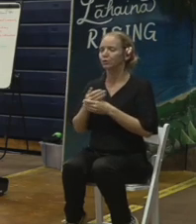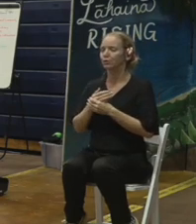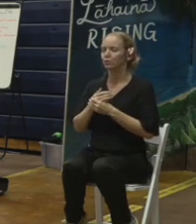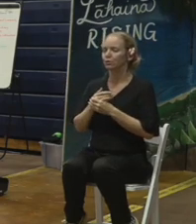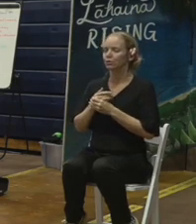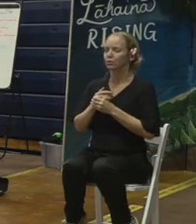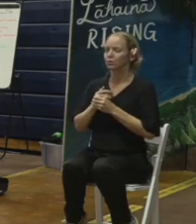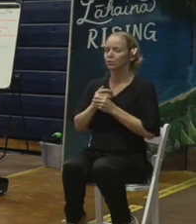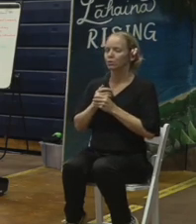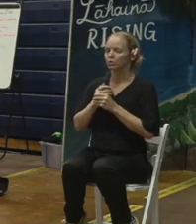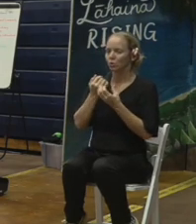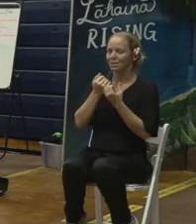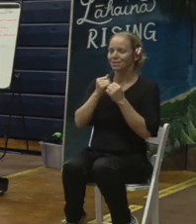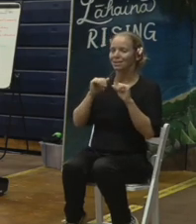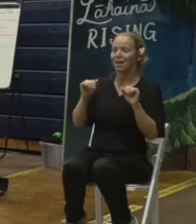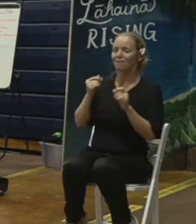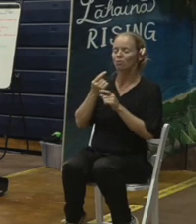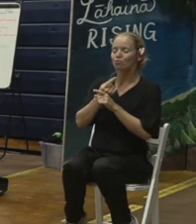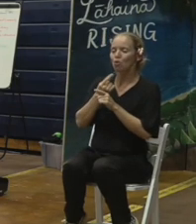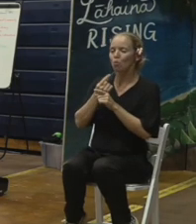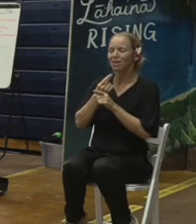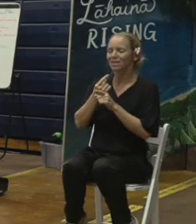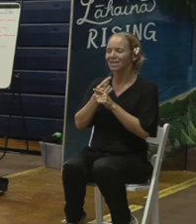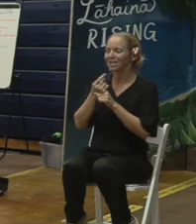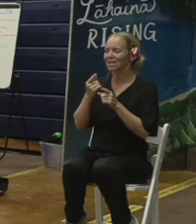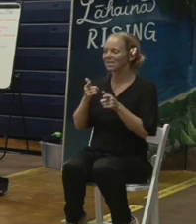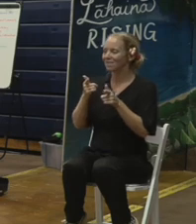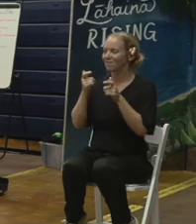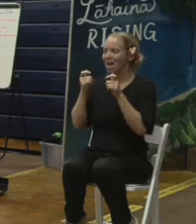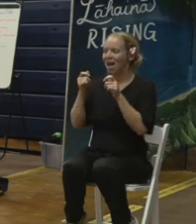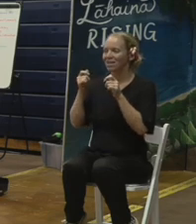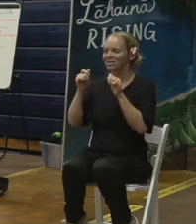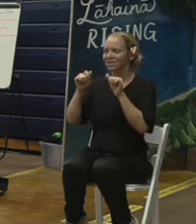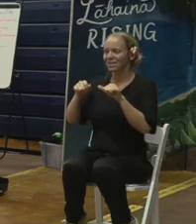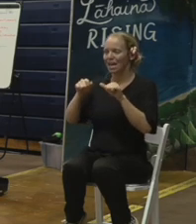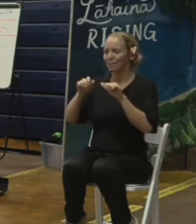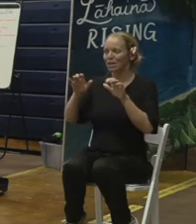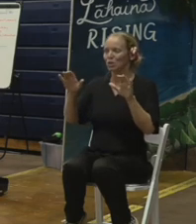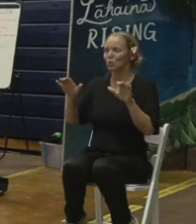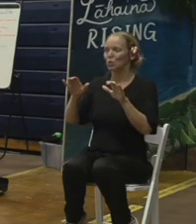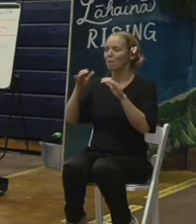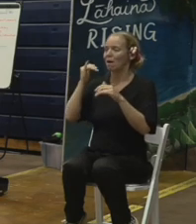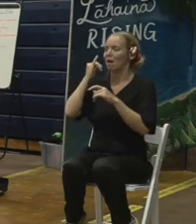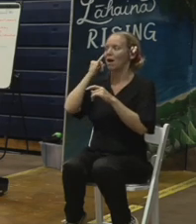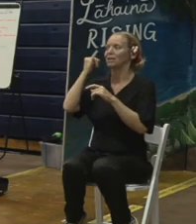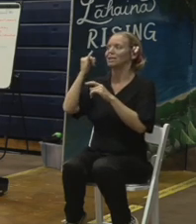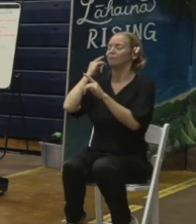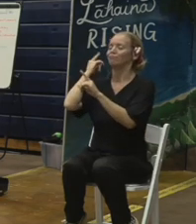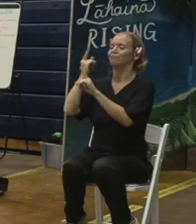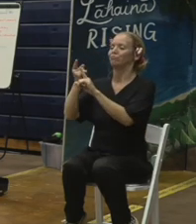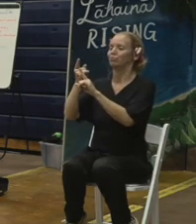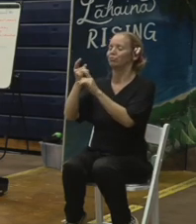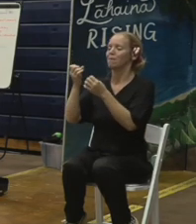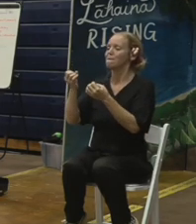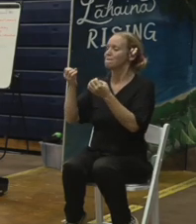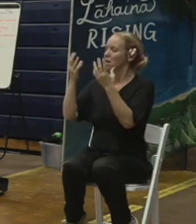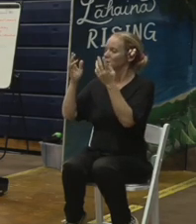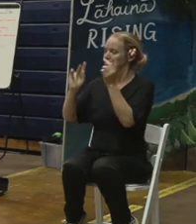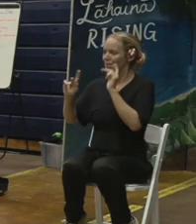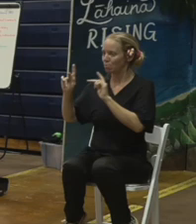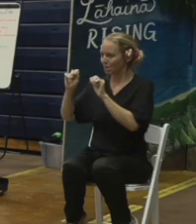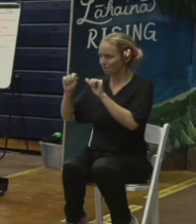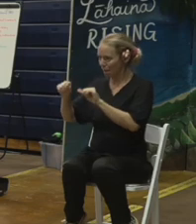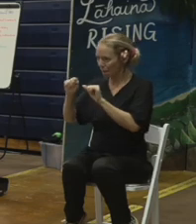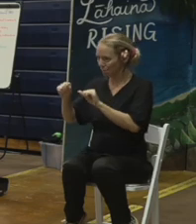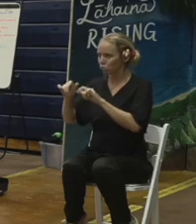appropriately, that's probably as fast as it can be done. But the goal is to mobilize as many crews as possible at once